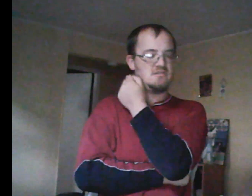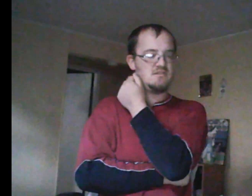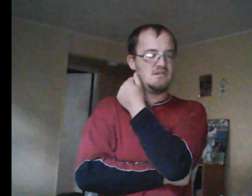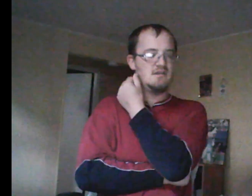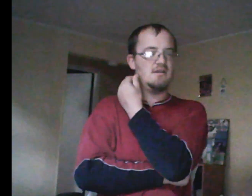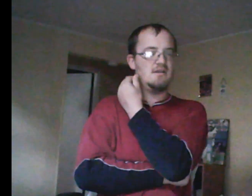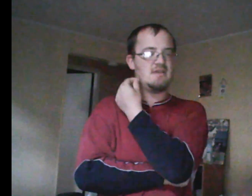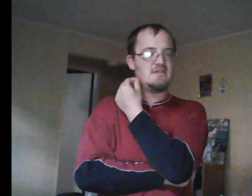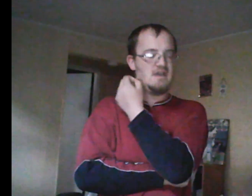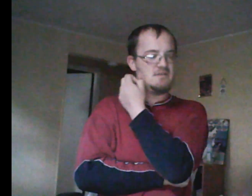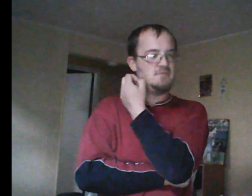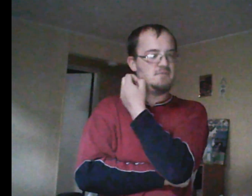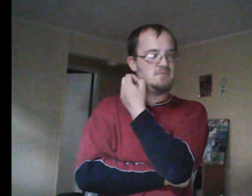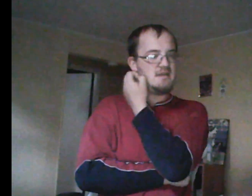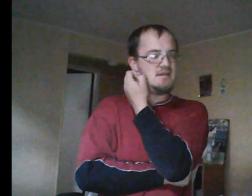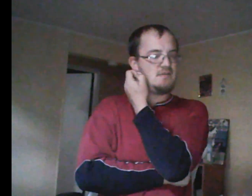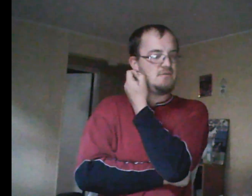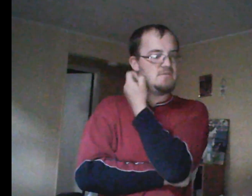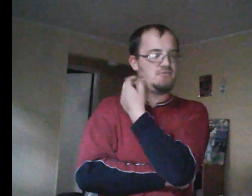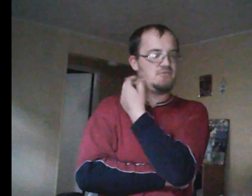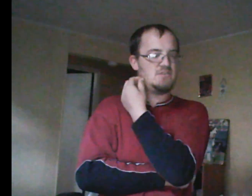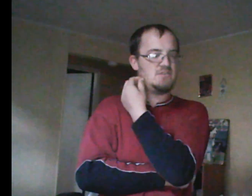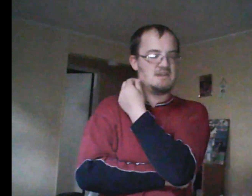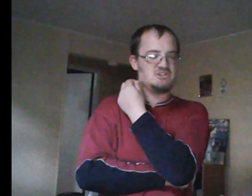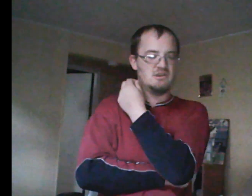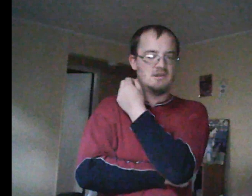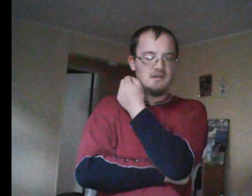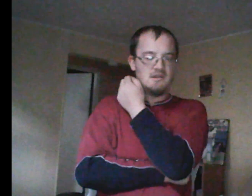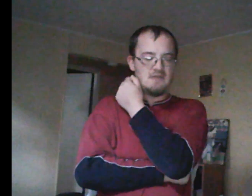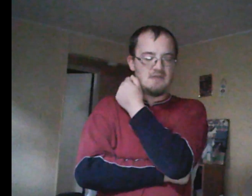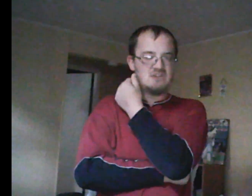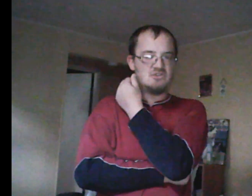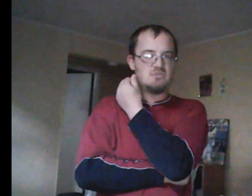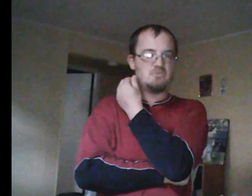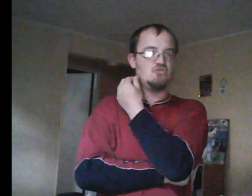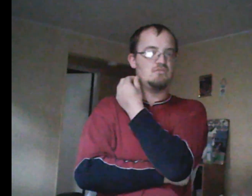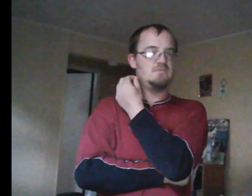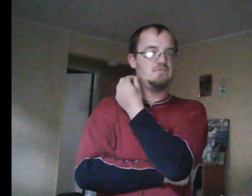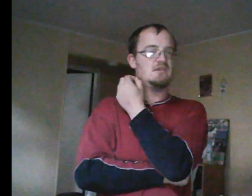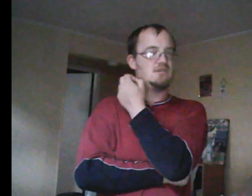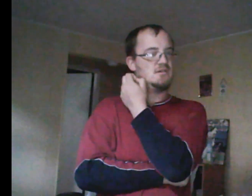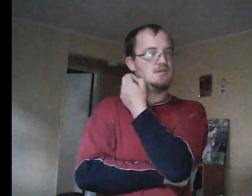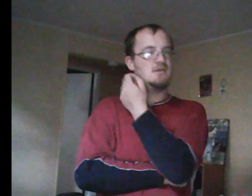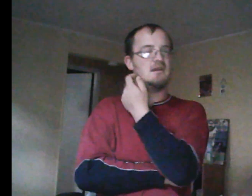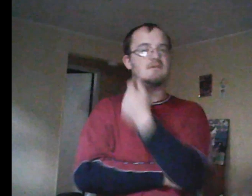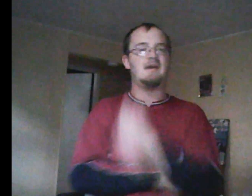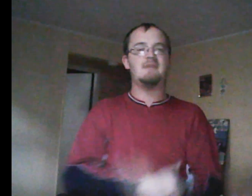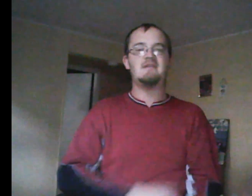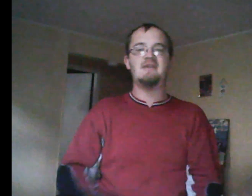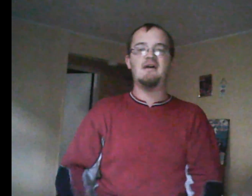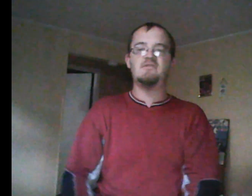fine. But, I got ruined by free speech. And Radich looks protrude. And so, Emma tells them, I'm going to